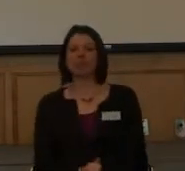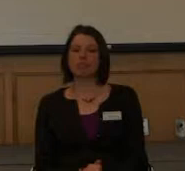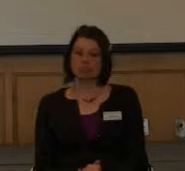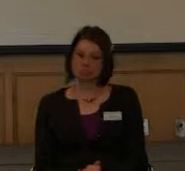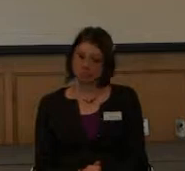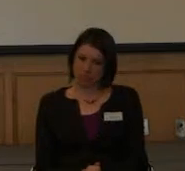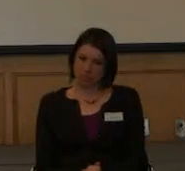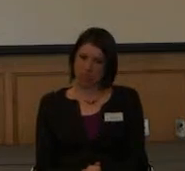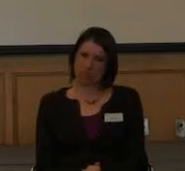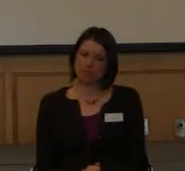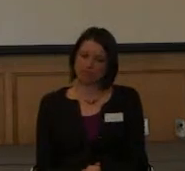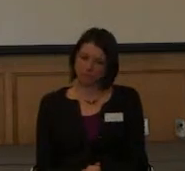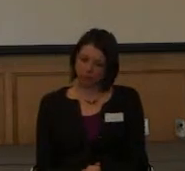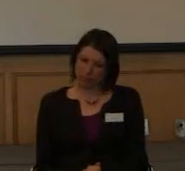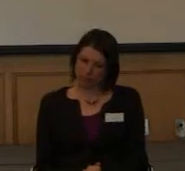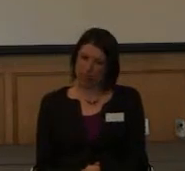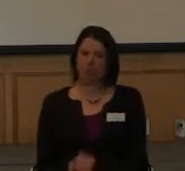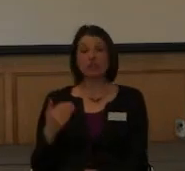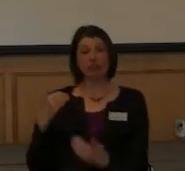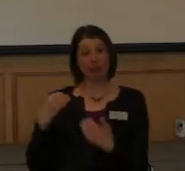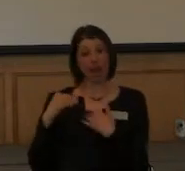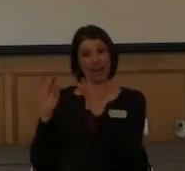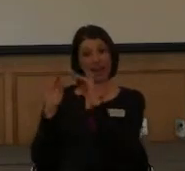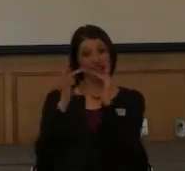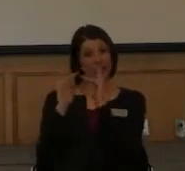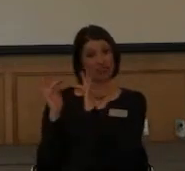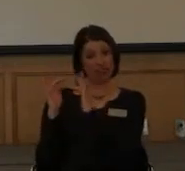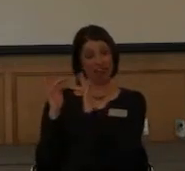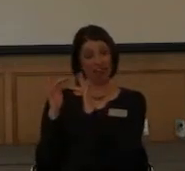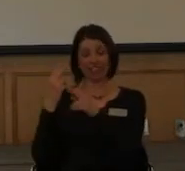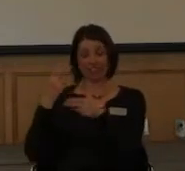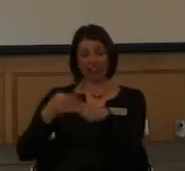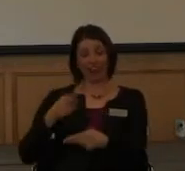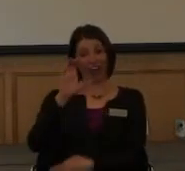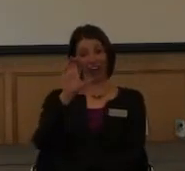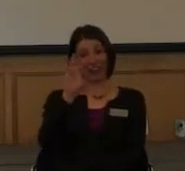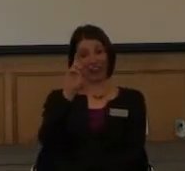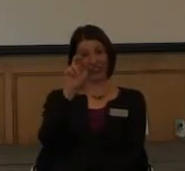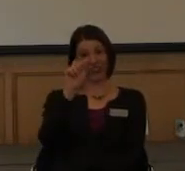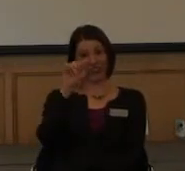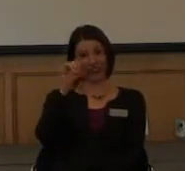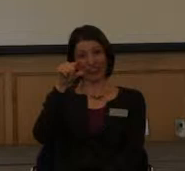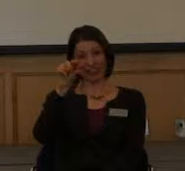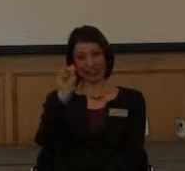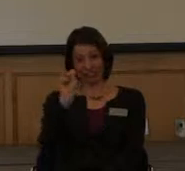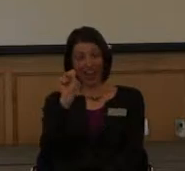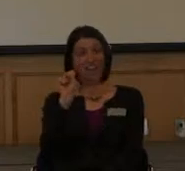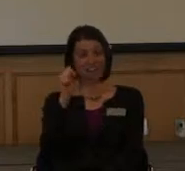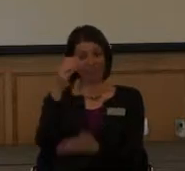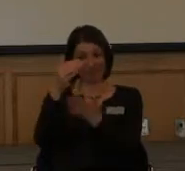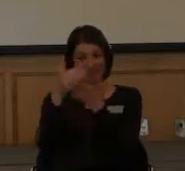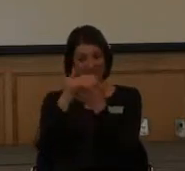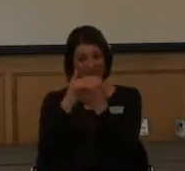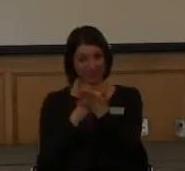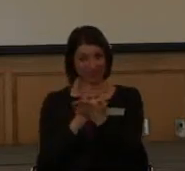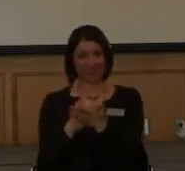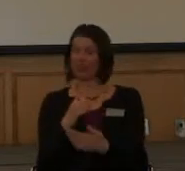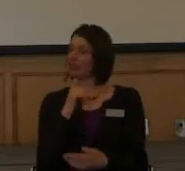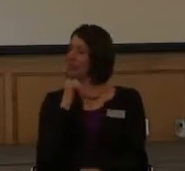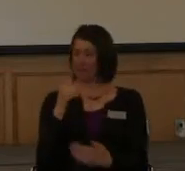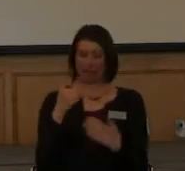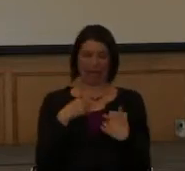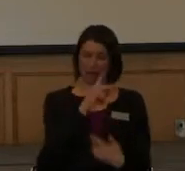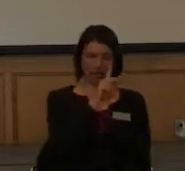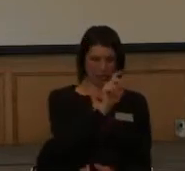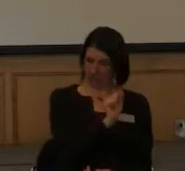little internet thing called Craigslist. And it was pretty awesome. You know, we didn't have it in